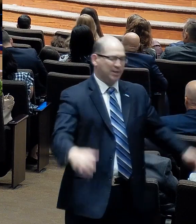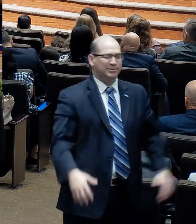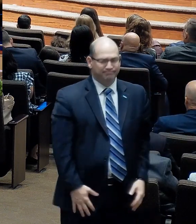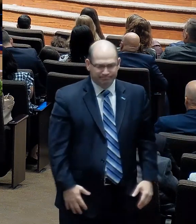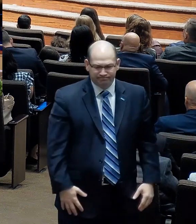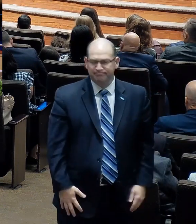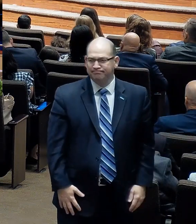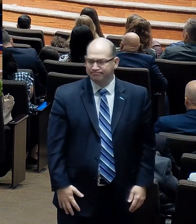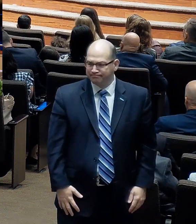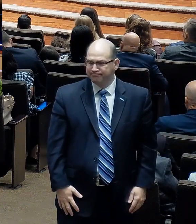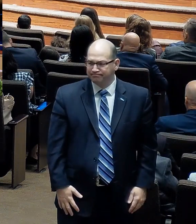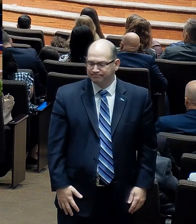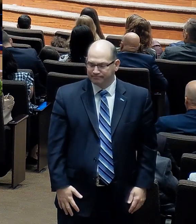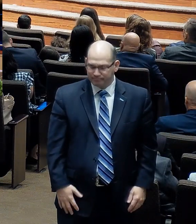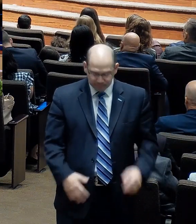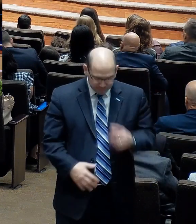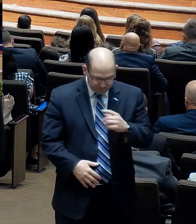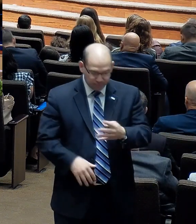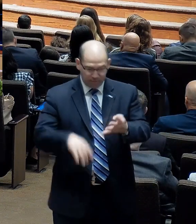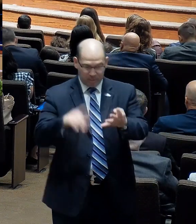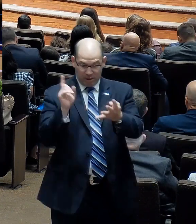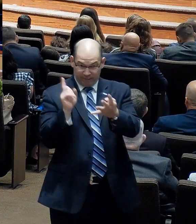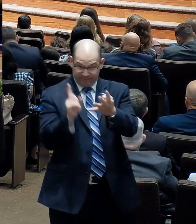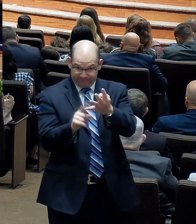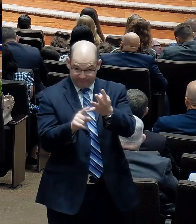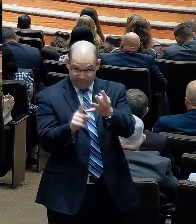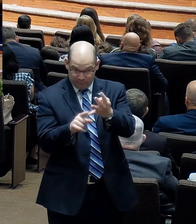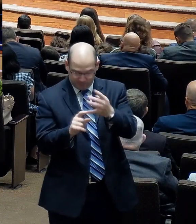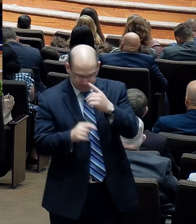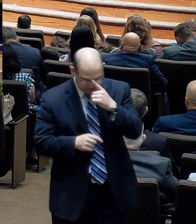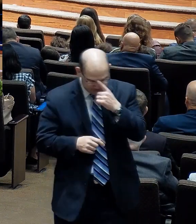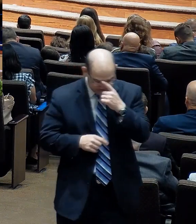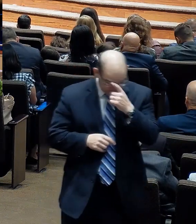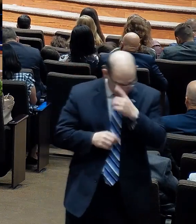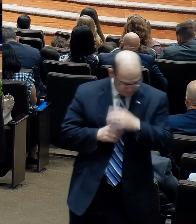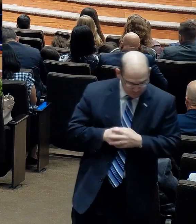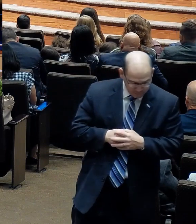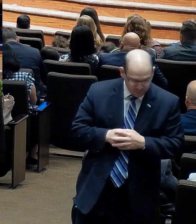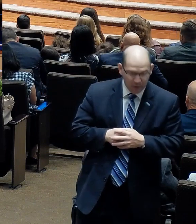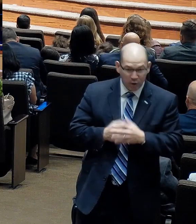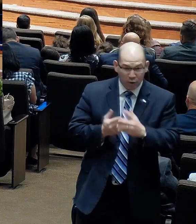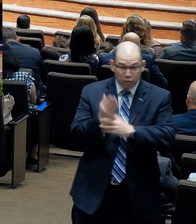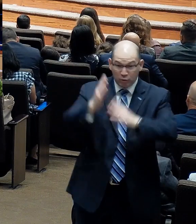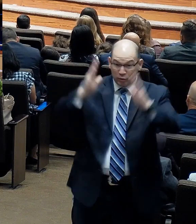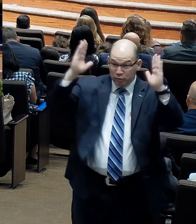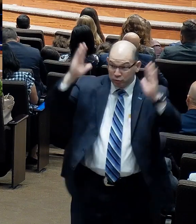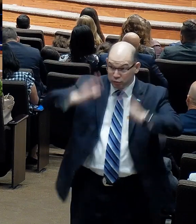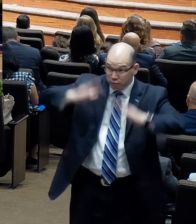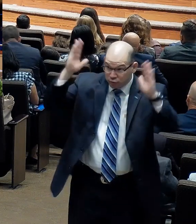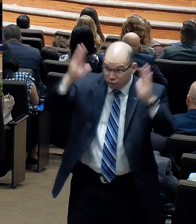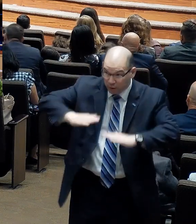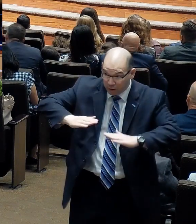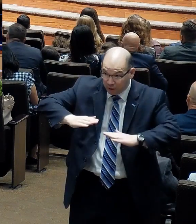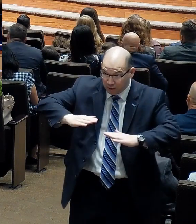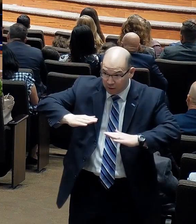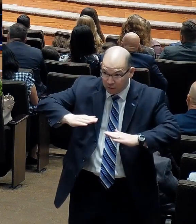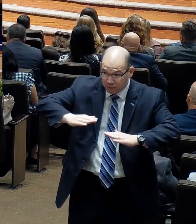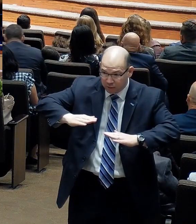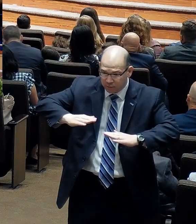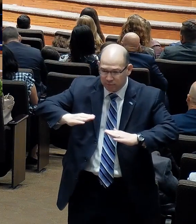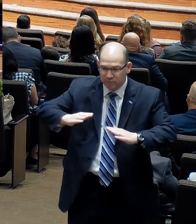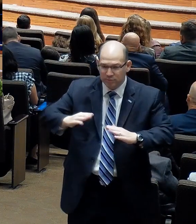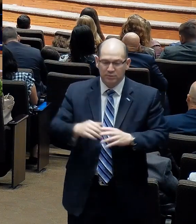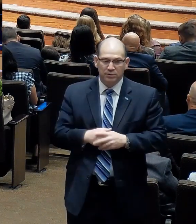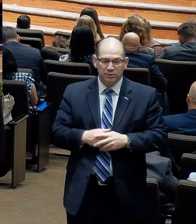in our care. Number four, and we'll close. What do trials do? I'm glad you're having a trial. Why?